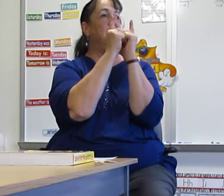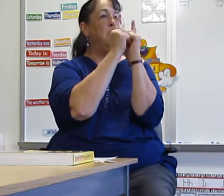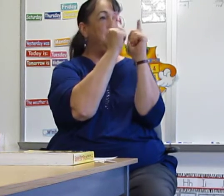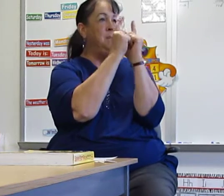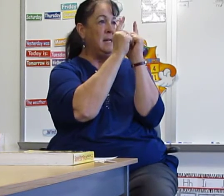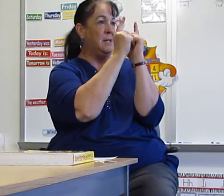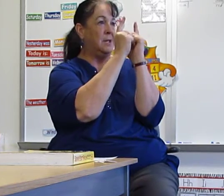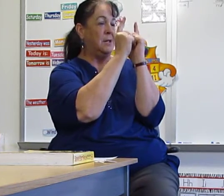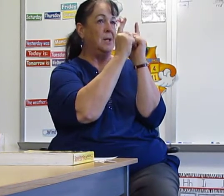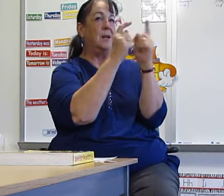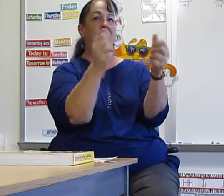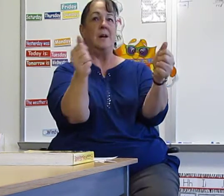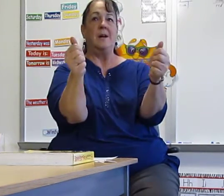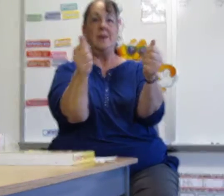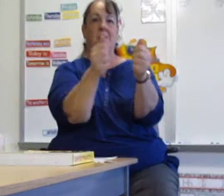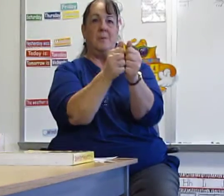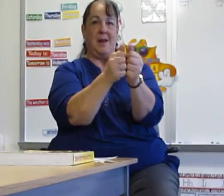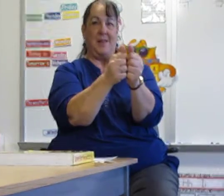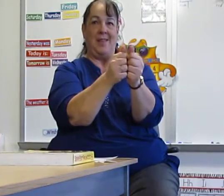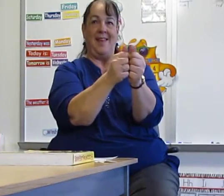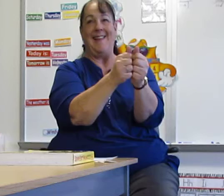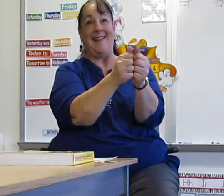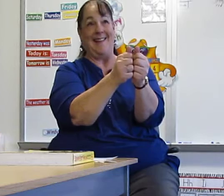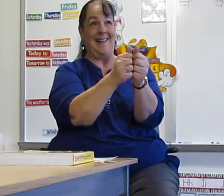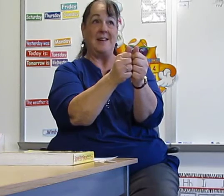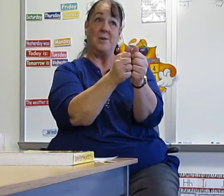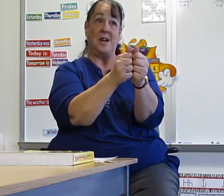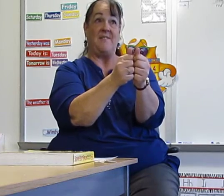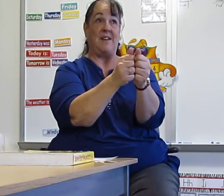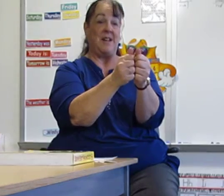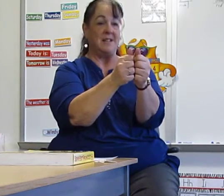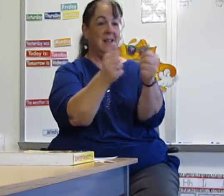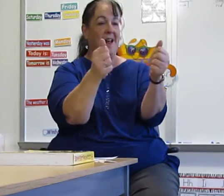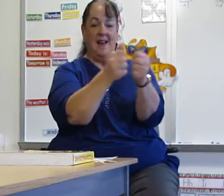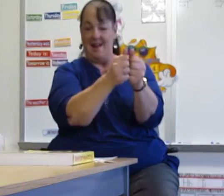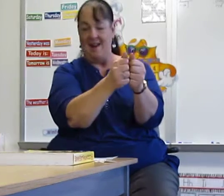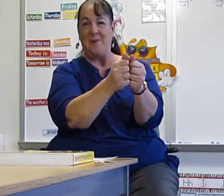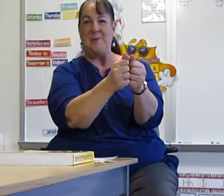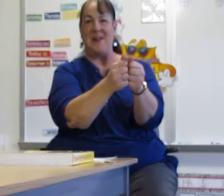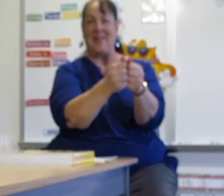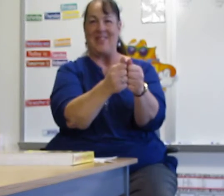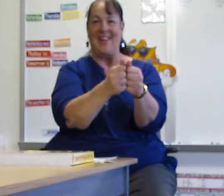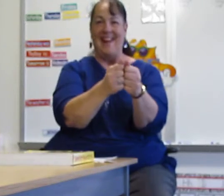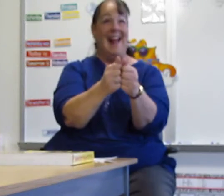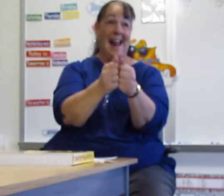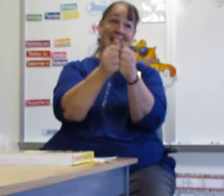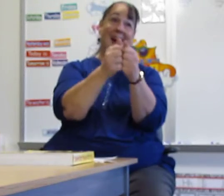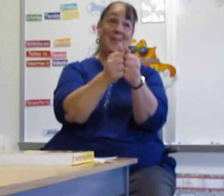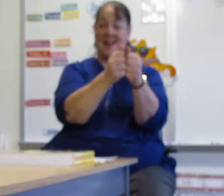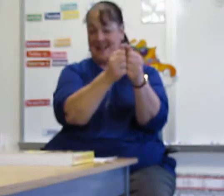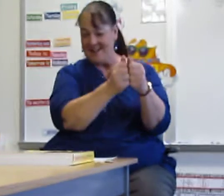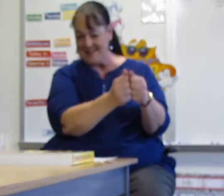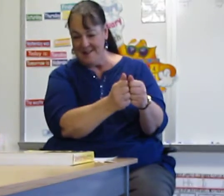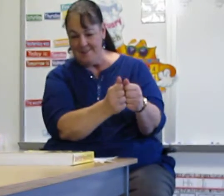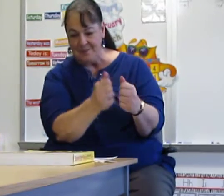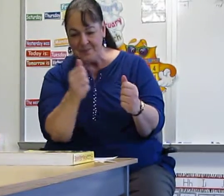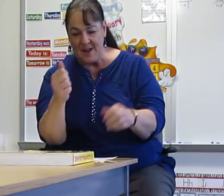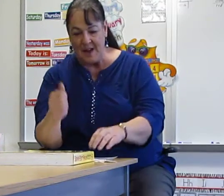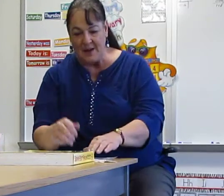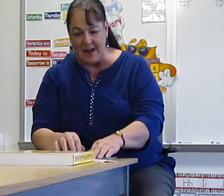meet. With. Told you I had five kids. With. And nine grandkids. Okay.